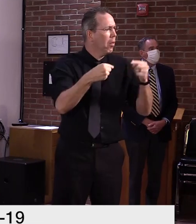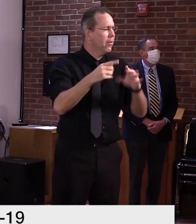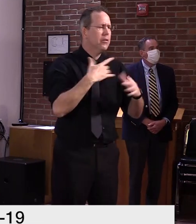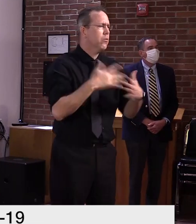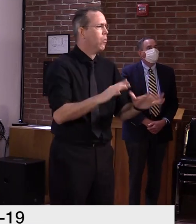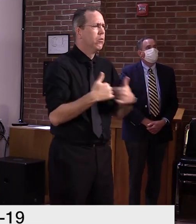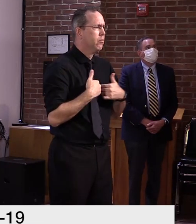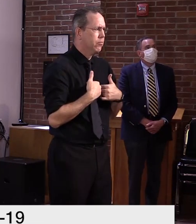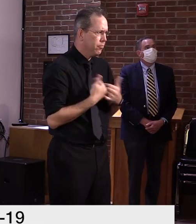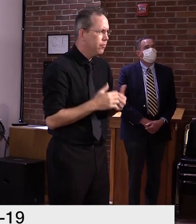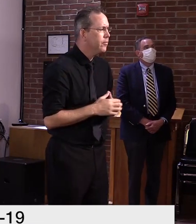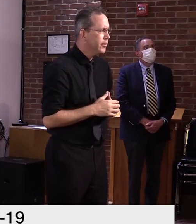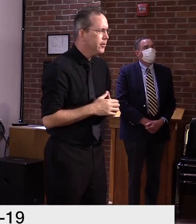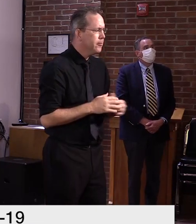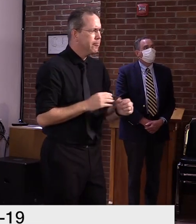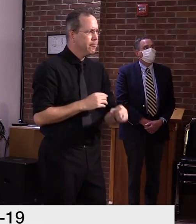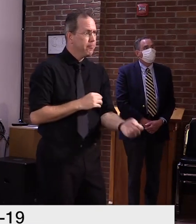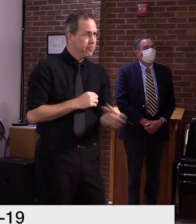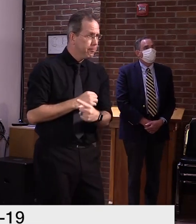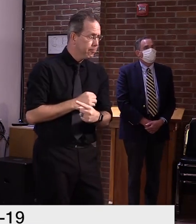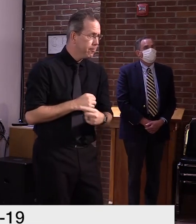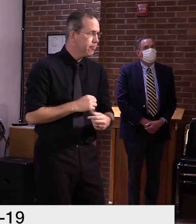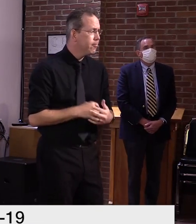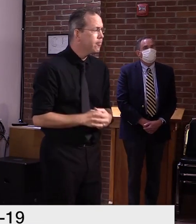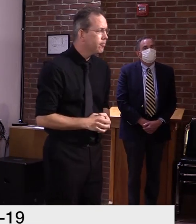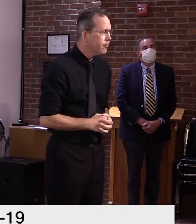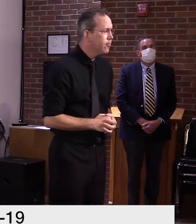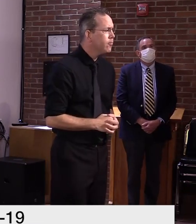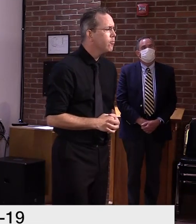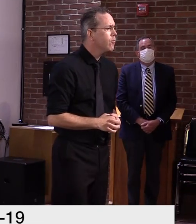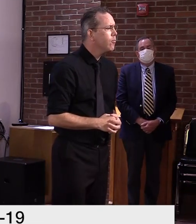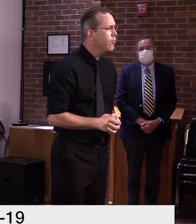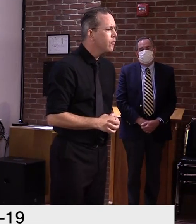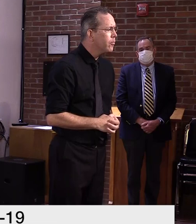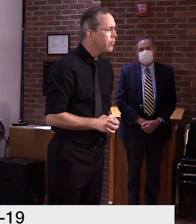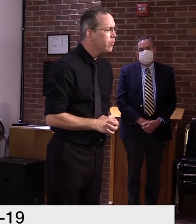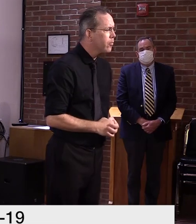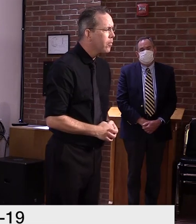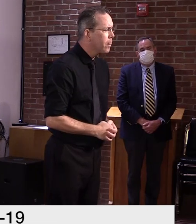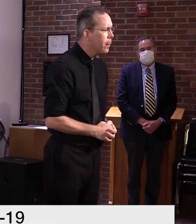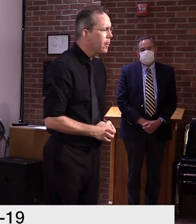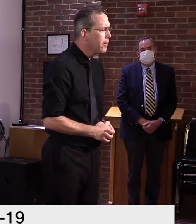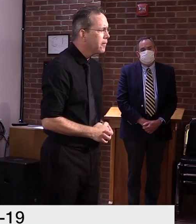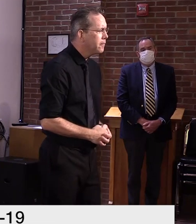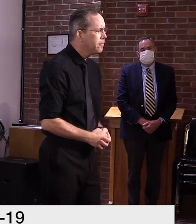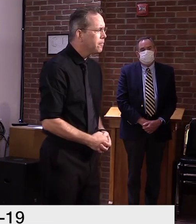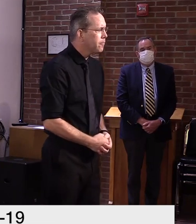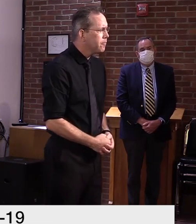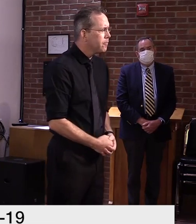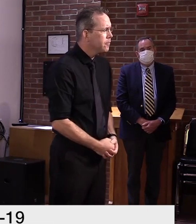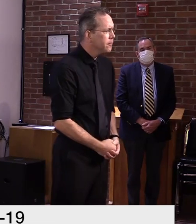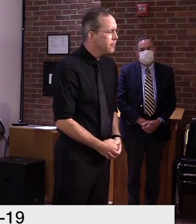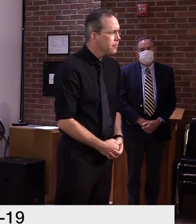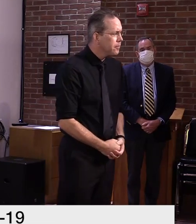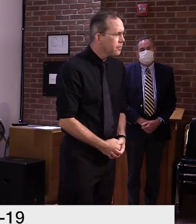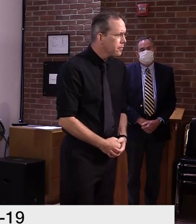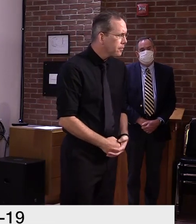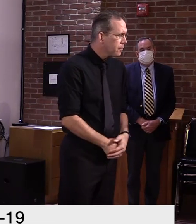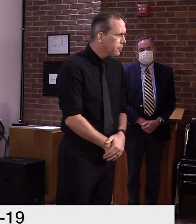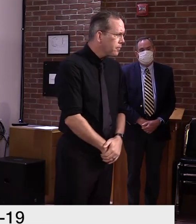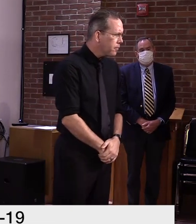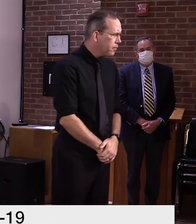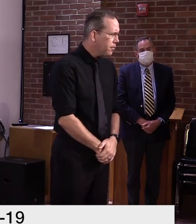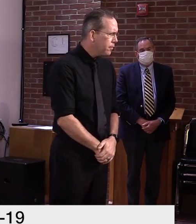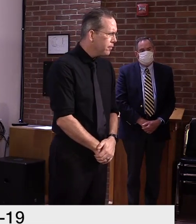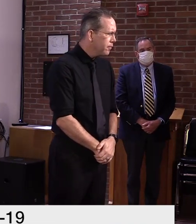Another question. We're hearing that houses in the area, especially in the resort sections of the area are being rented by the weekend to people